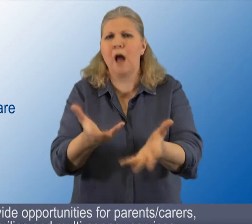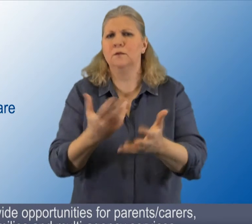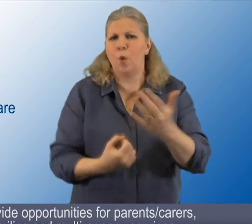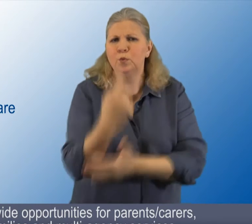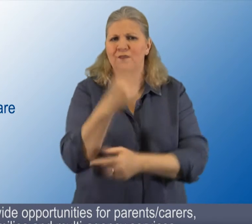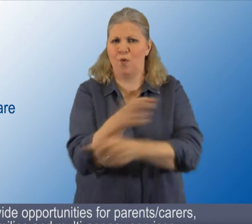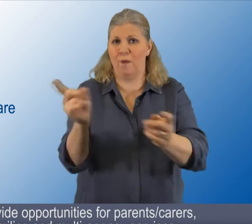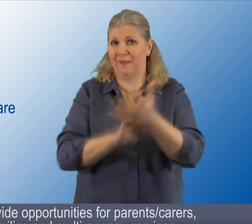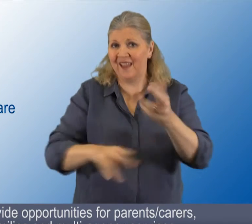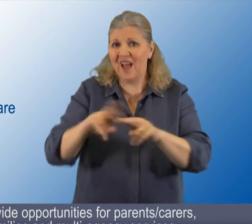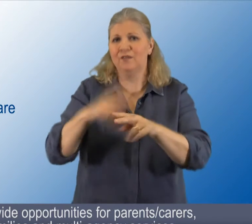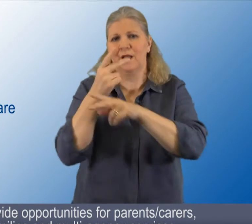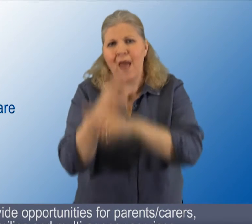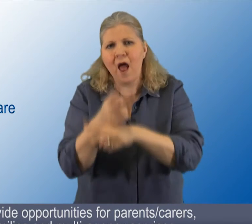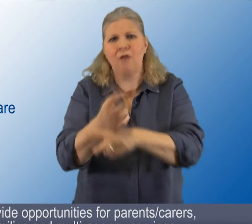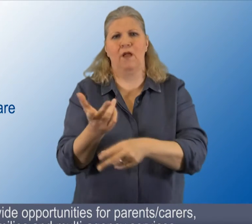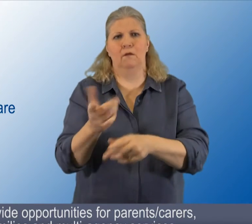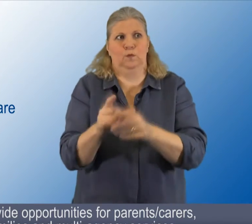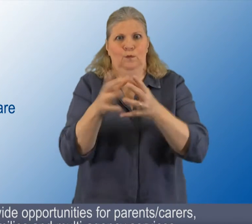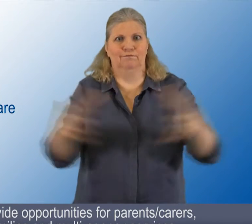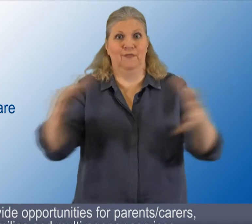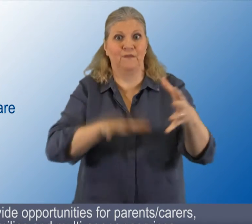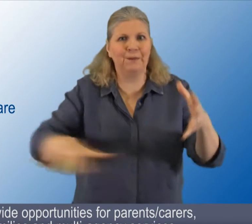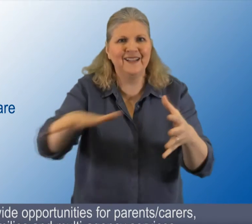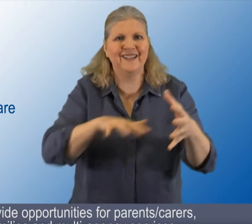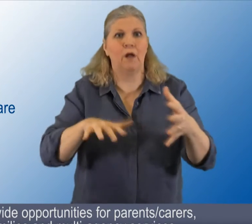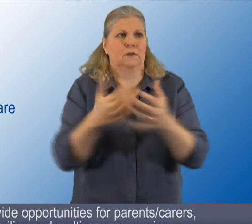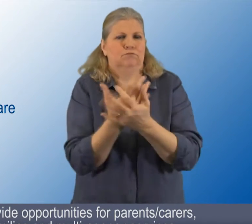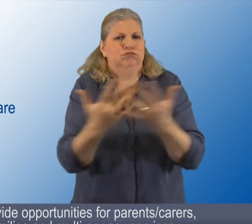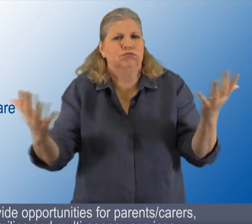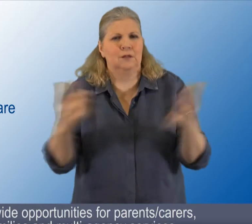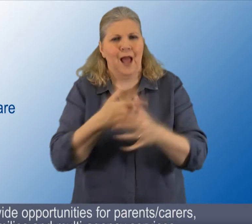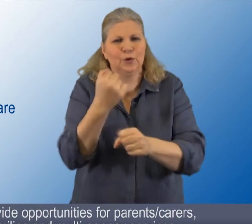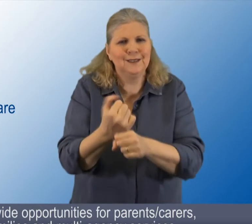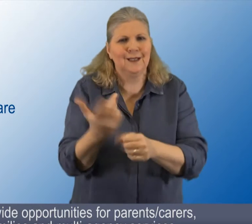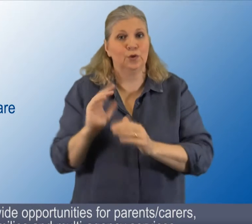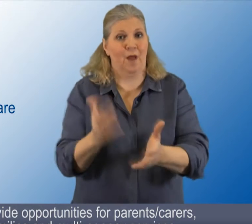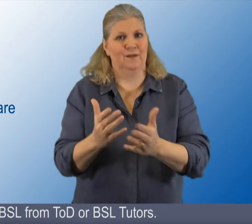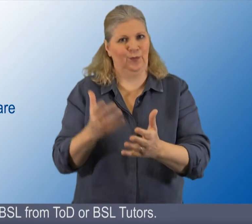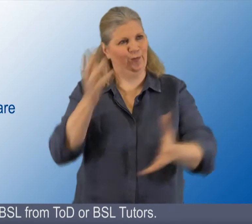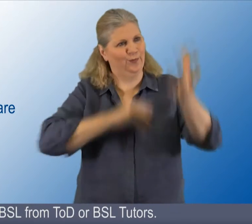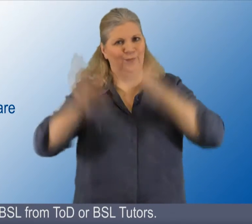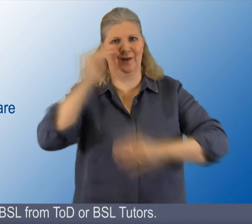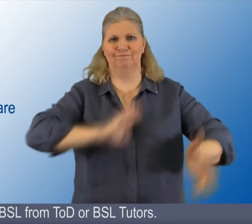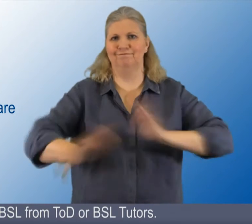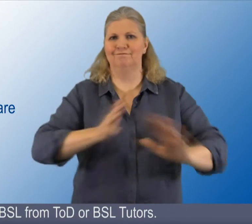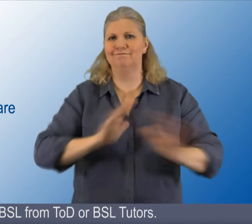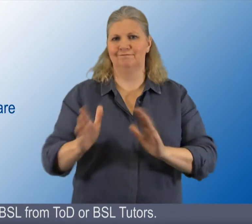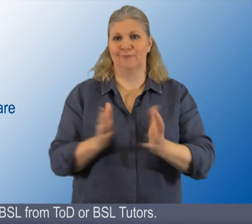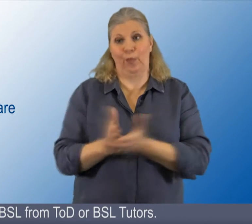Continue to provide opportunities for parents and carers, extended families and multi-agency services to learn BSL from